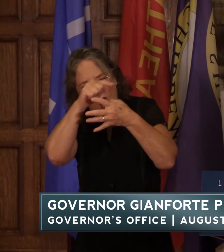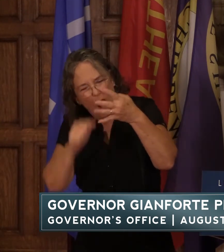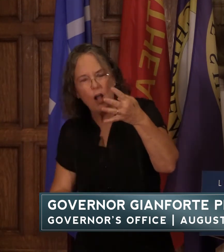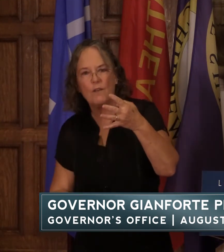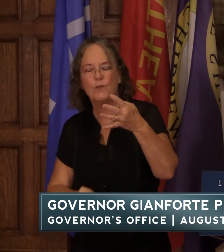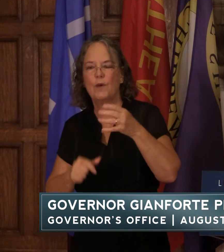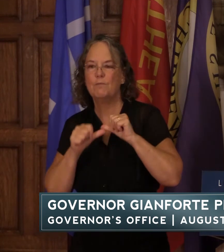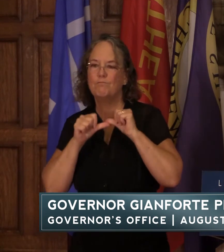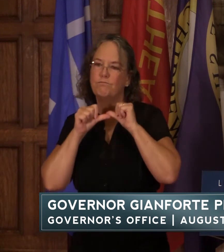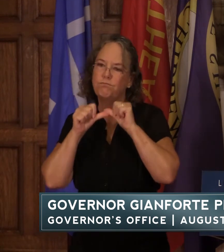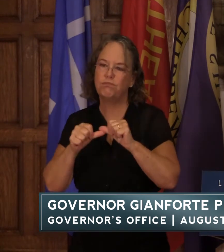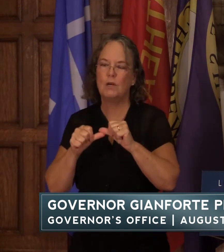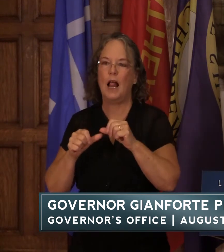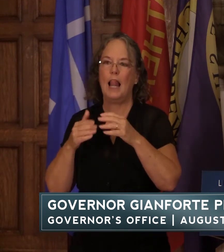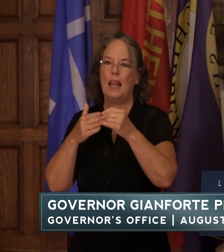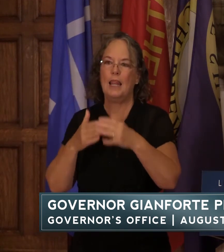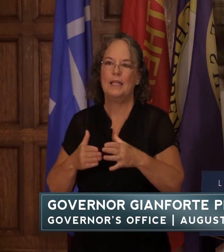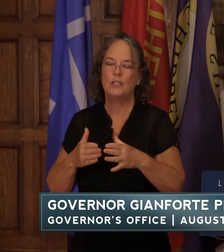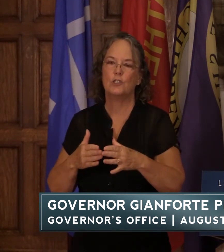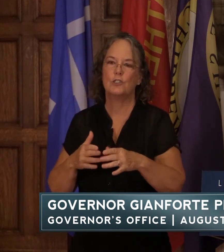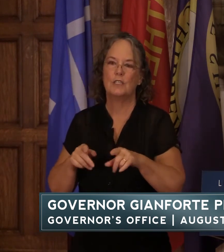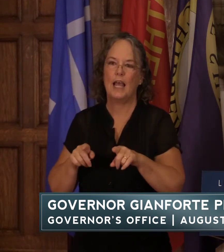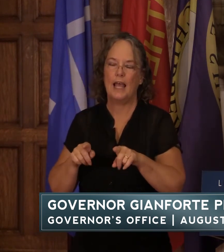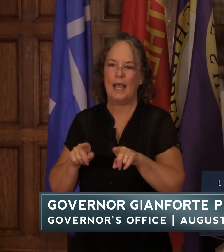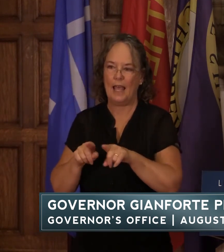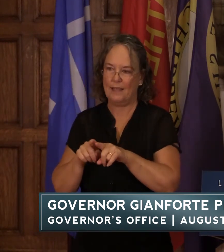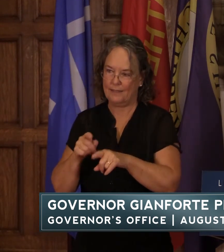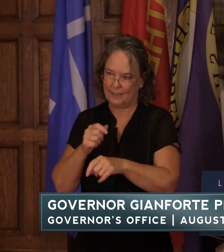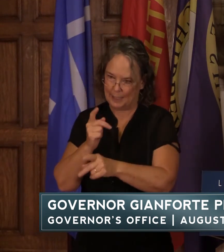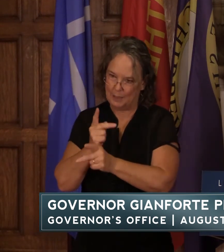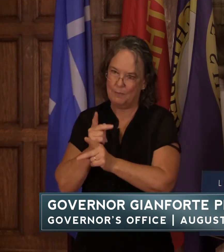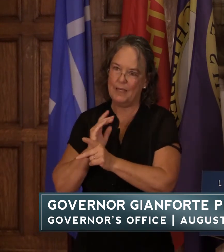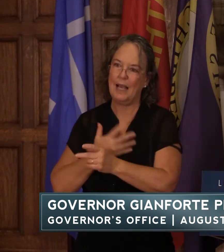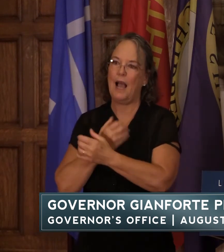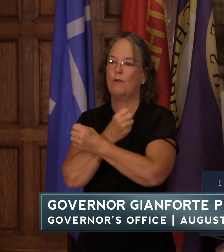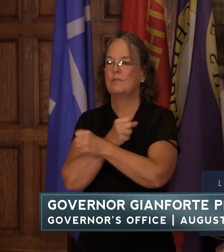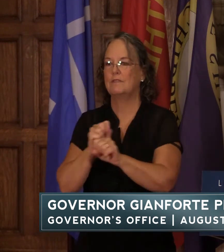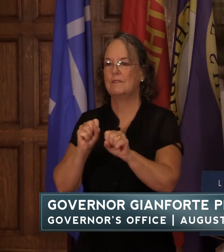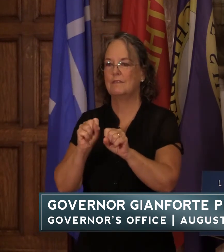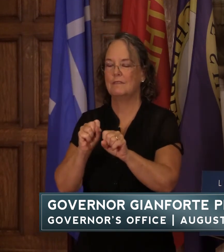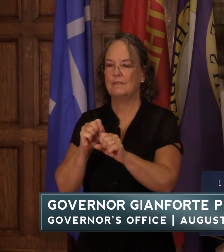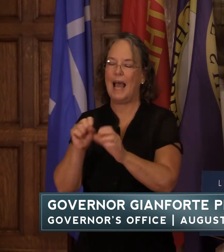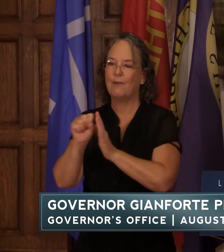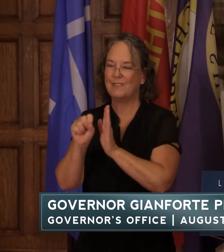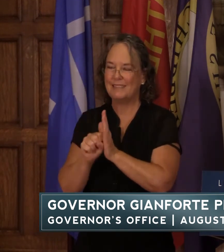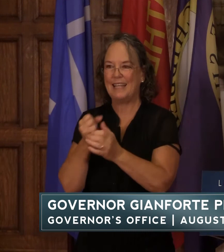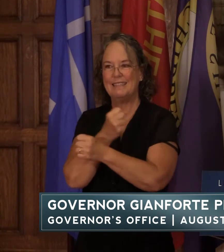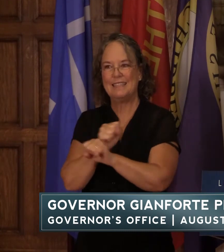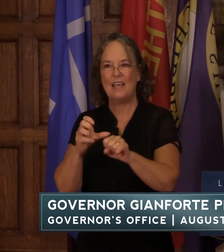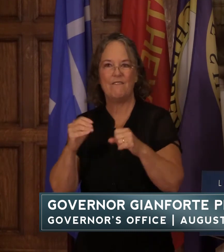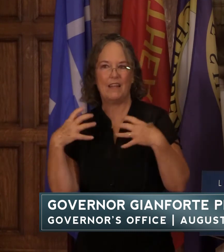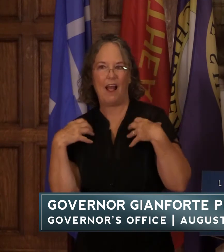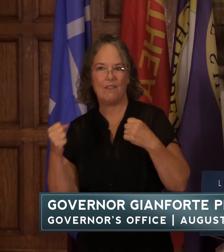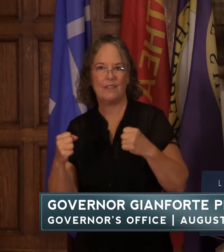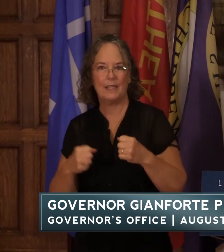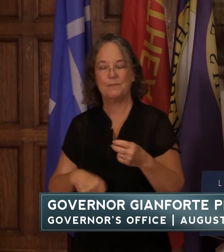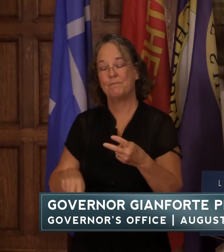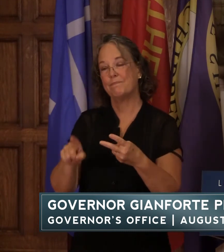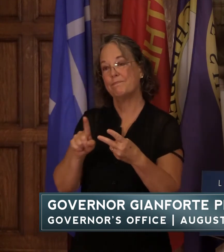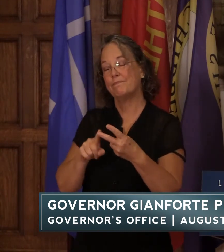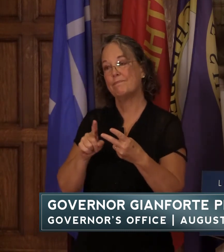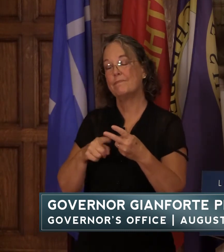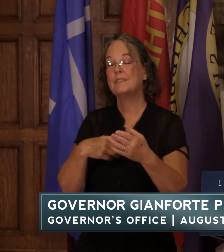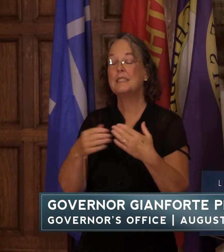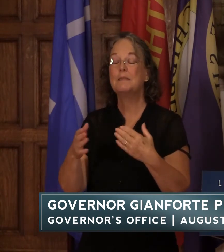leaders in working to make our communities and our states safer and healthier second despite